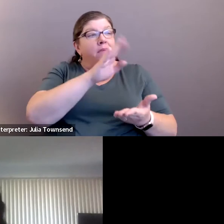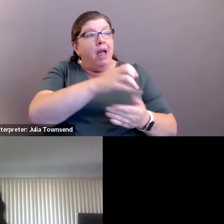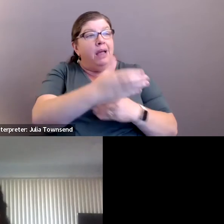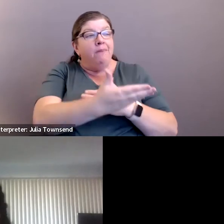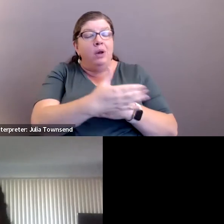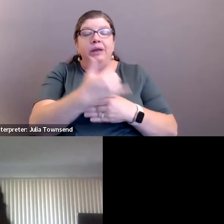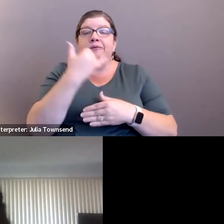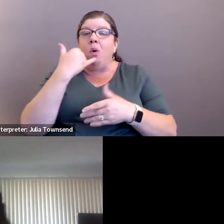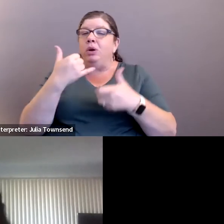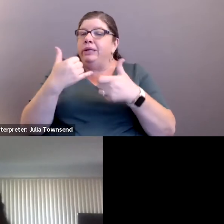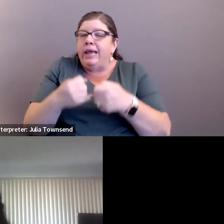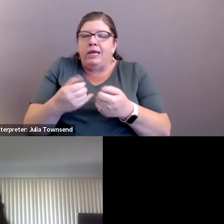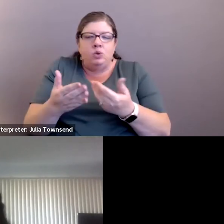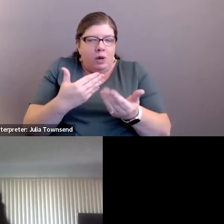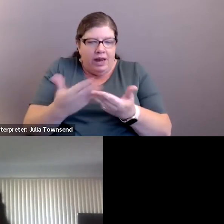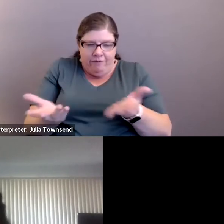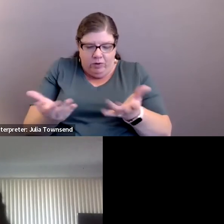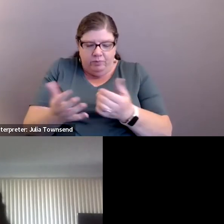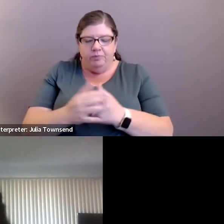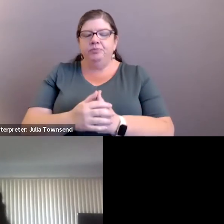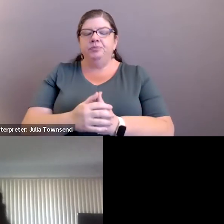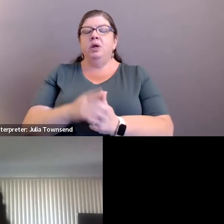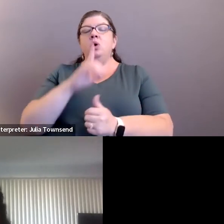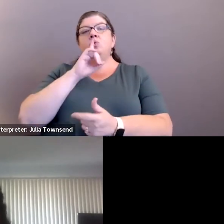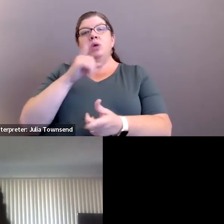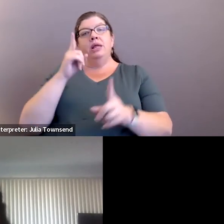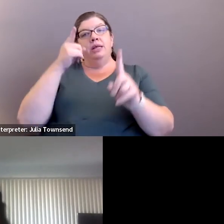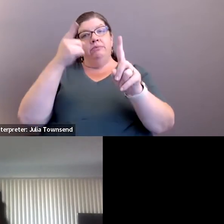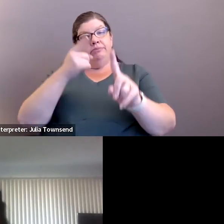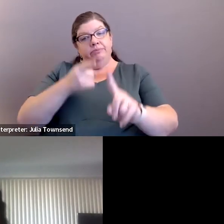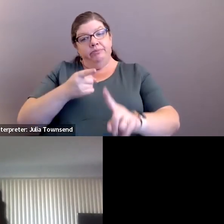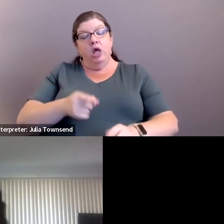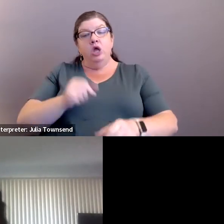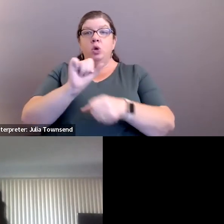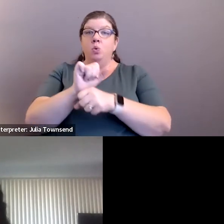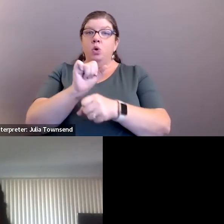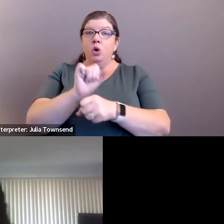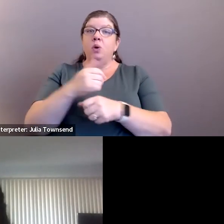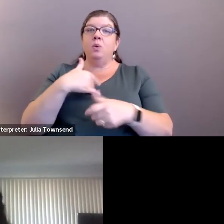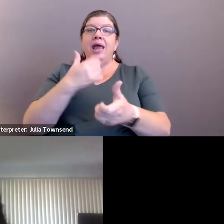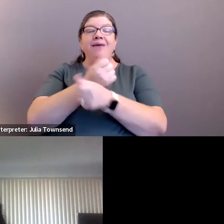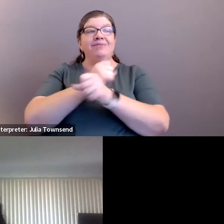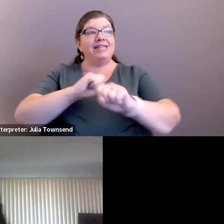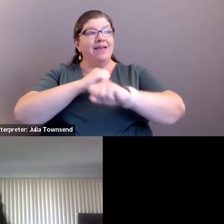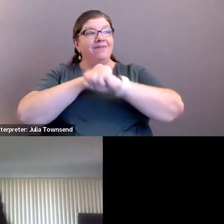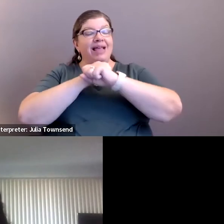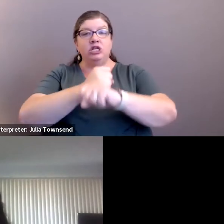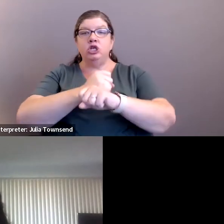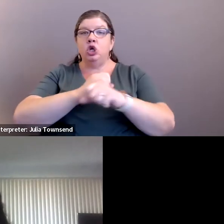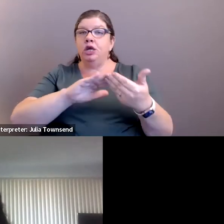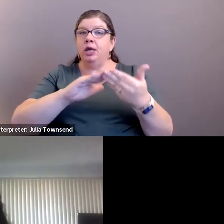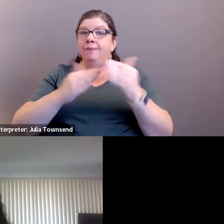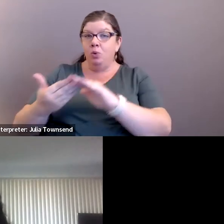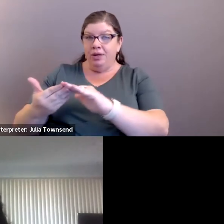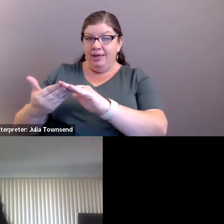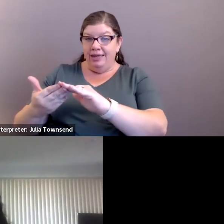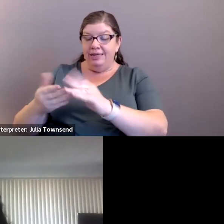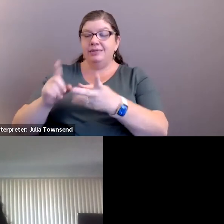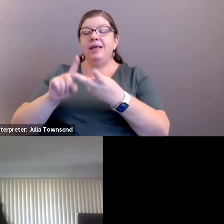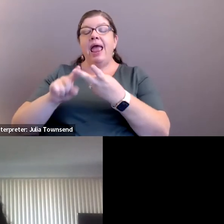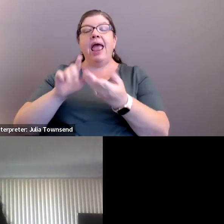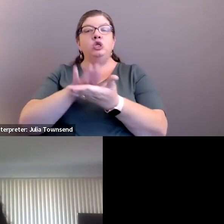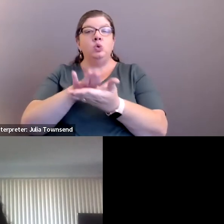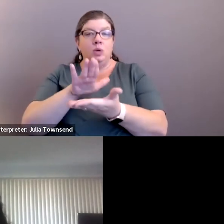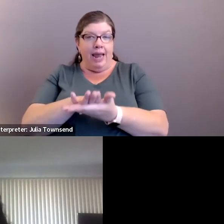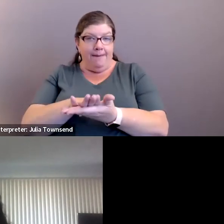phone call, a text message. It really outlines that the work is that we have safe and secure communities as well as